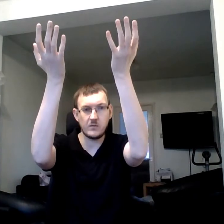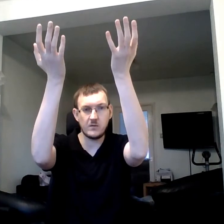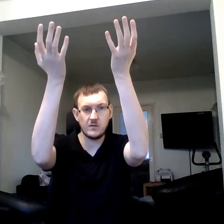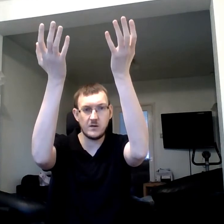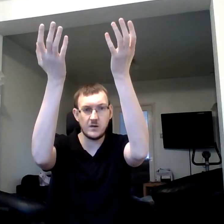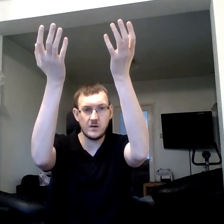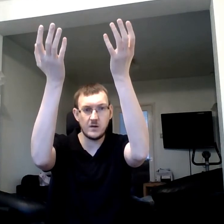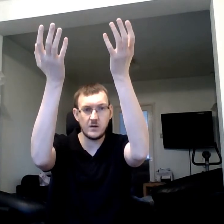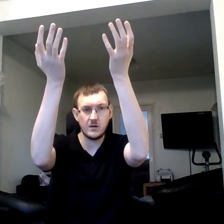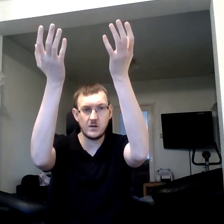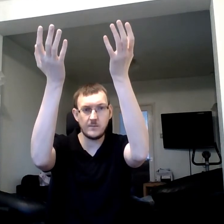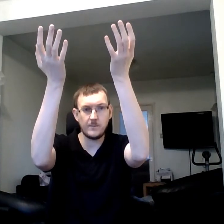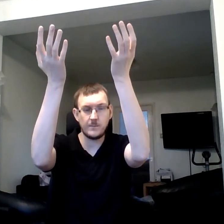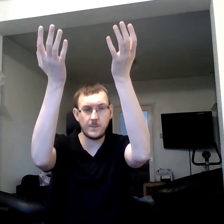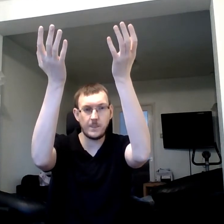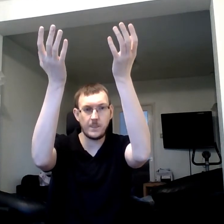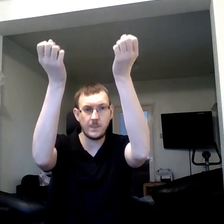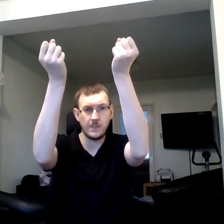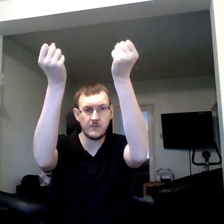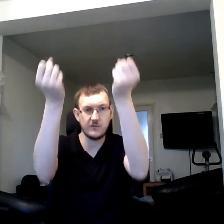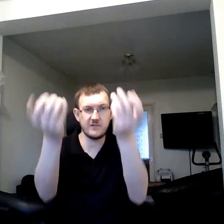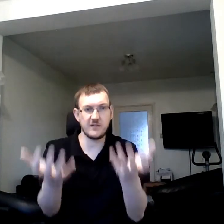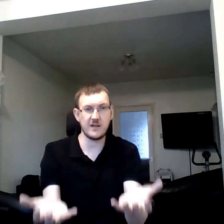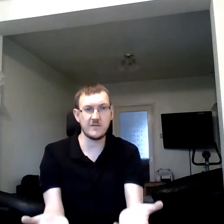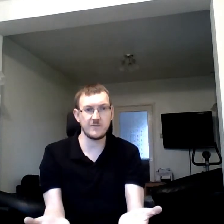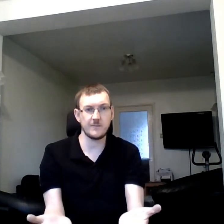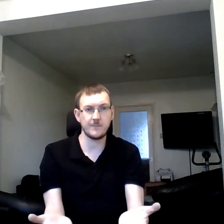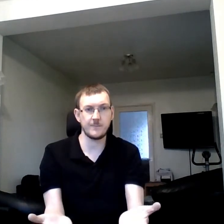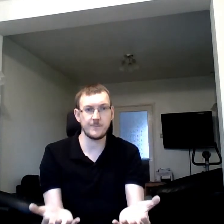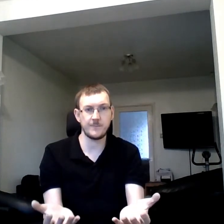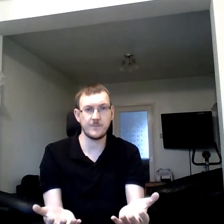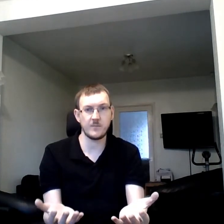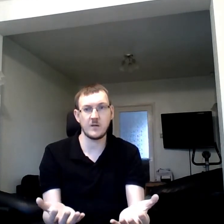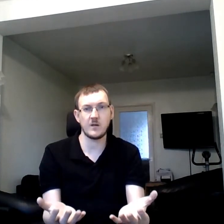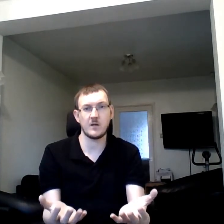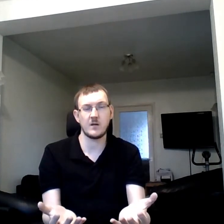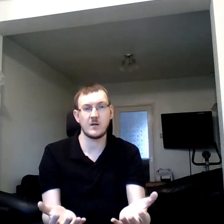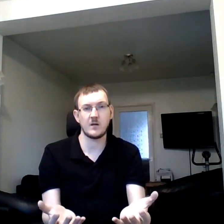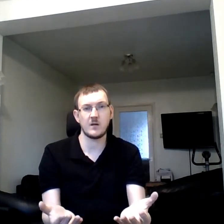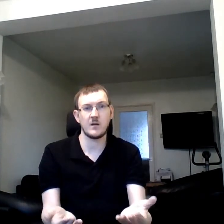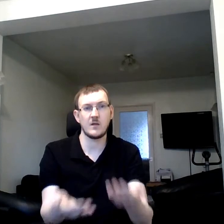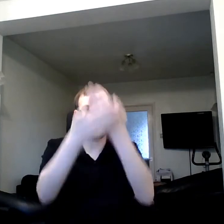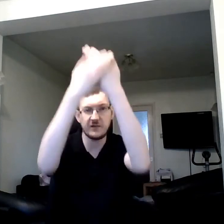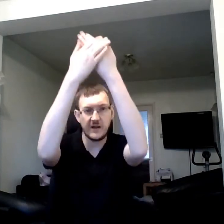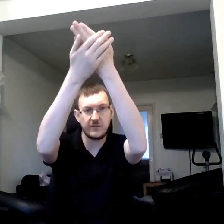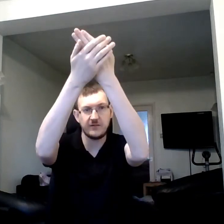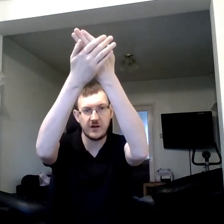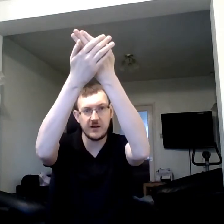receive the sacrifice